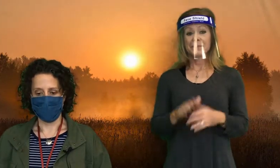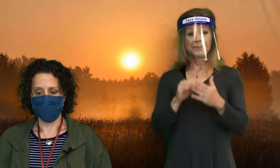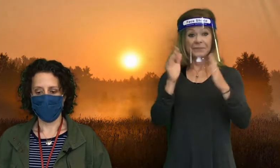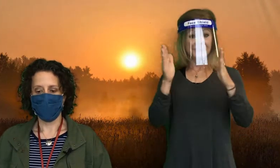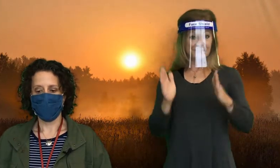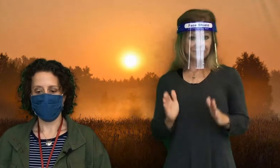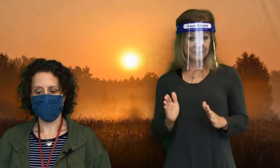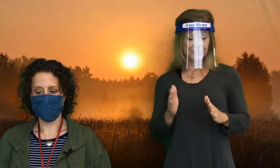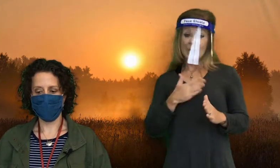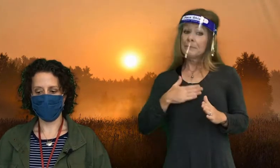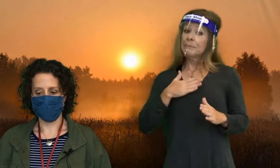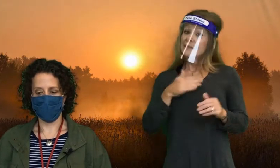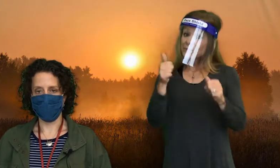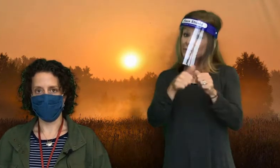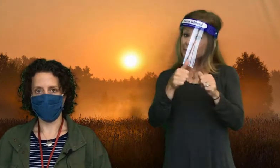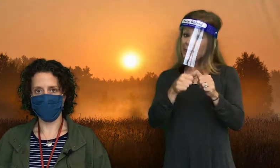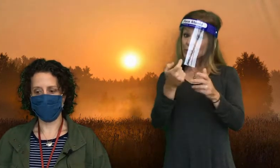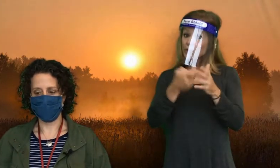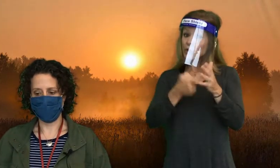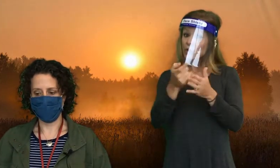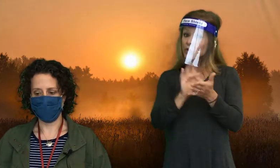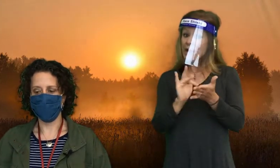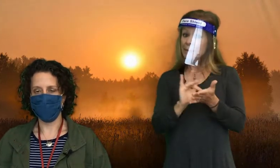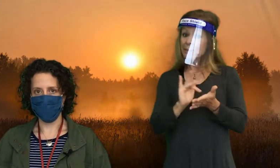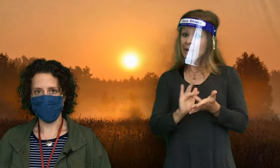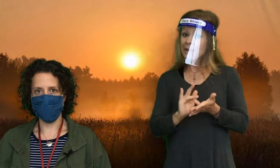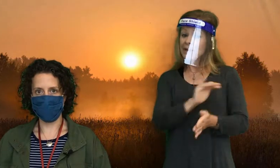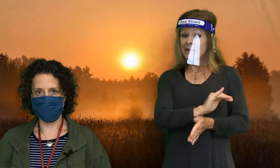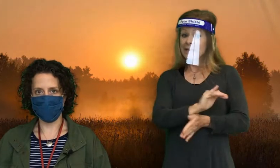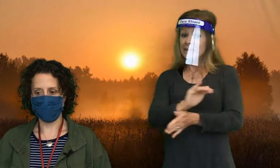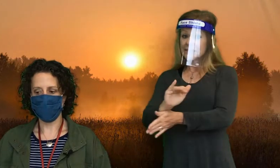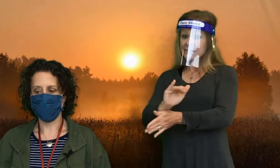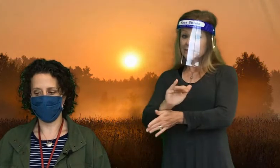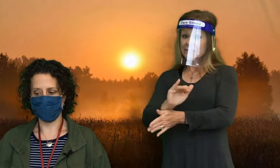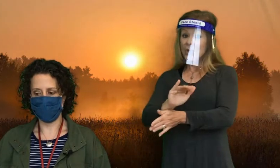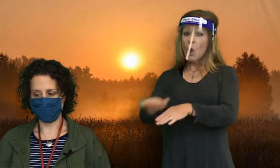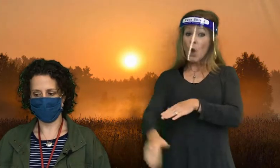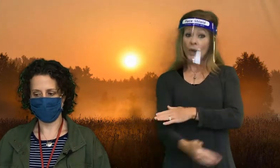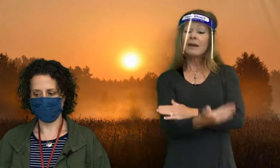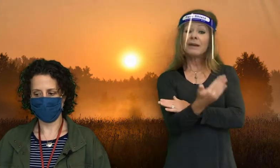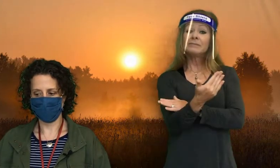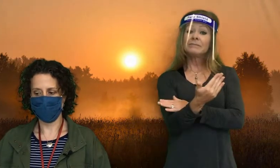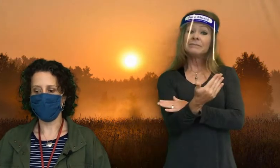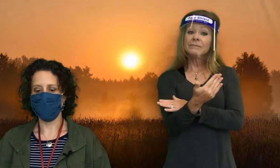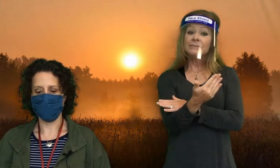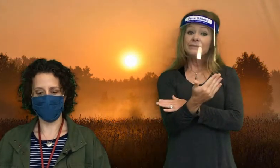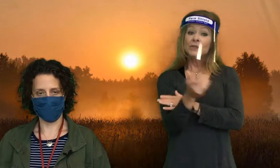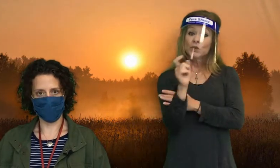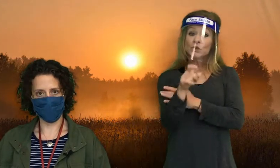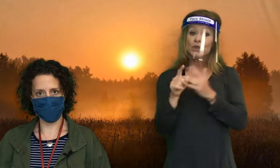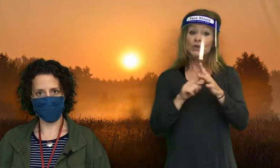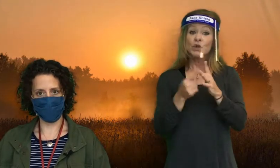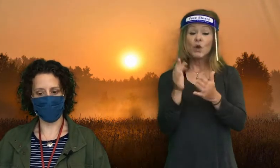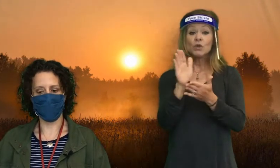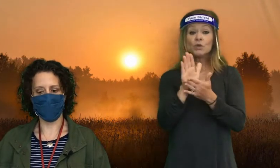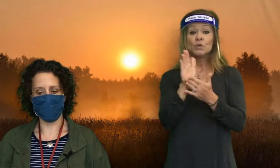Students, please remember to charge your iPad each night, all night. You should start